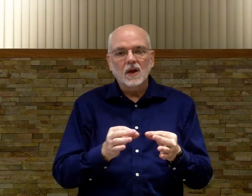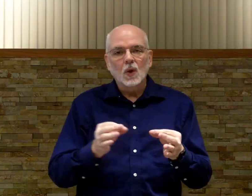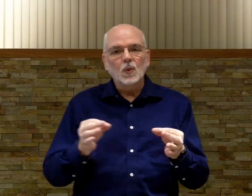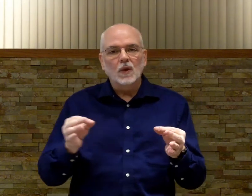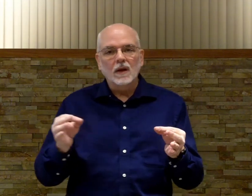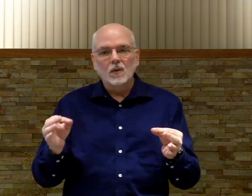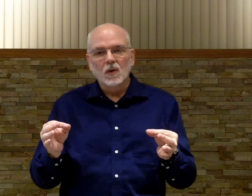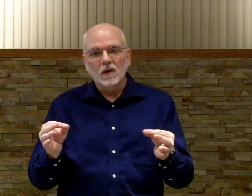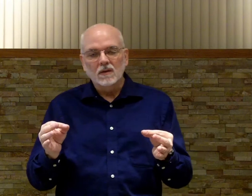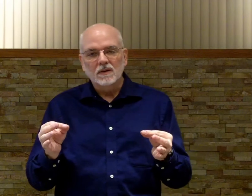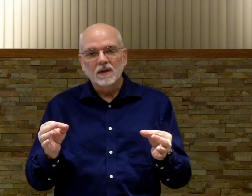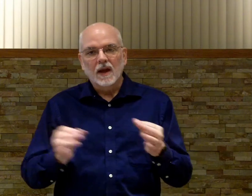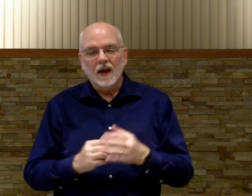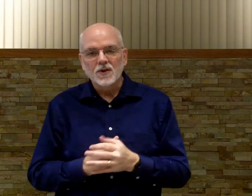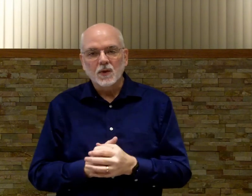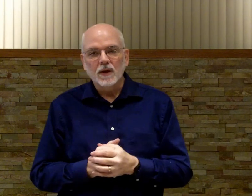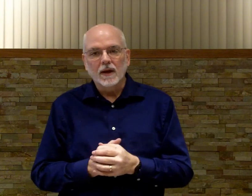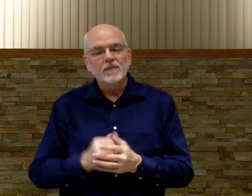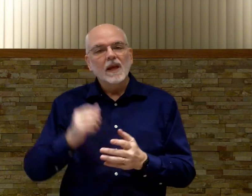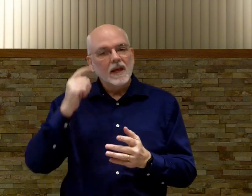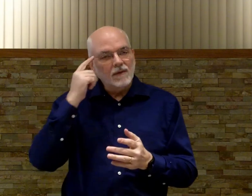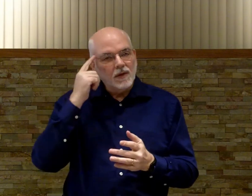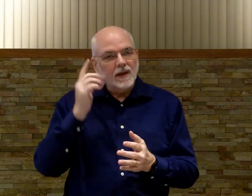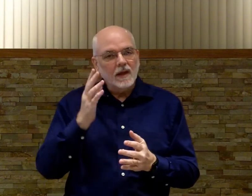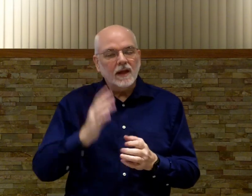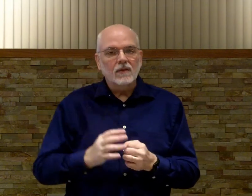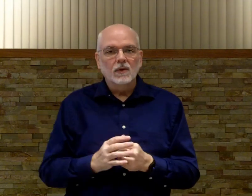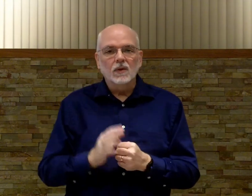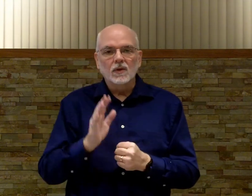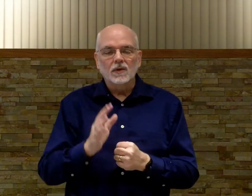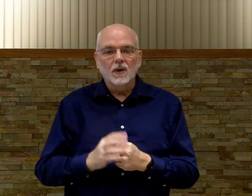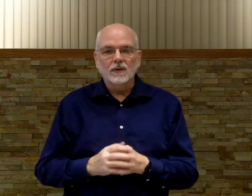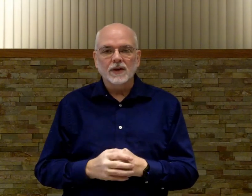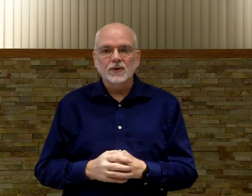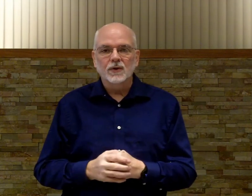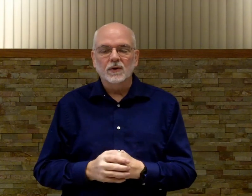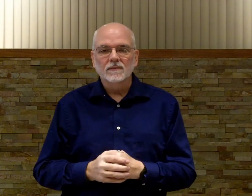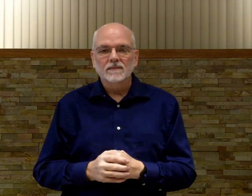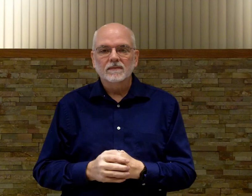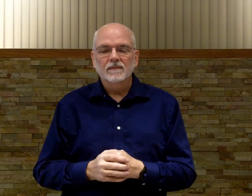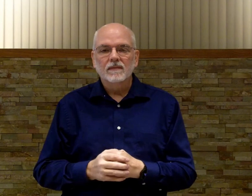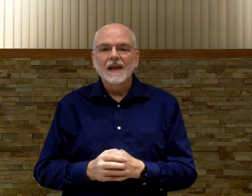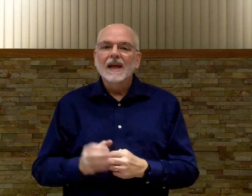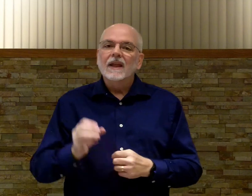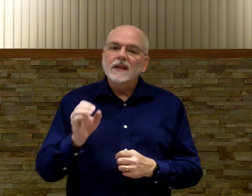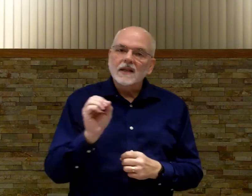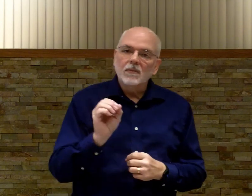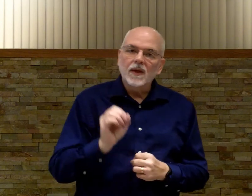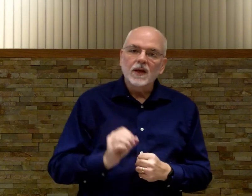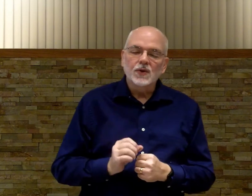only the words as you're reading. If you think that through you'll know that that's true. The same thing is